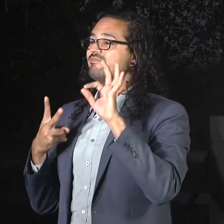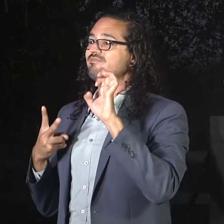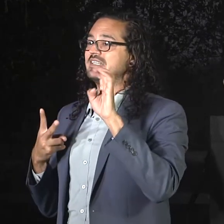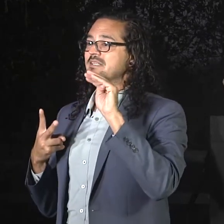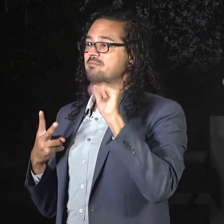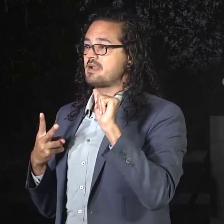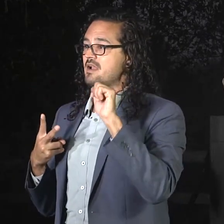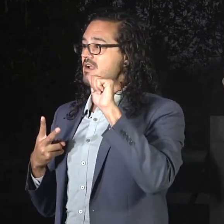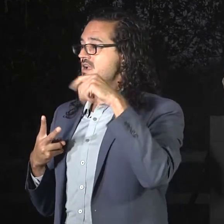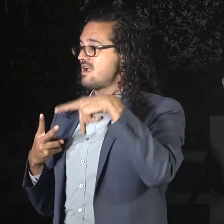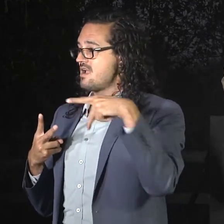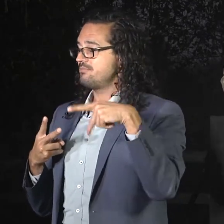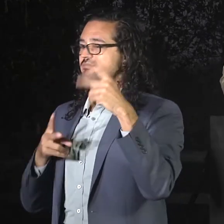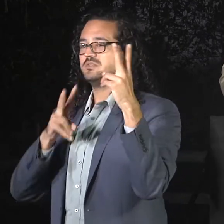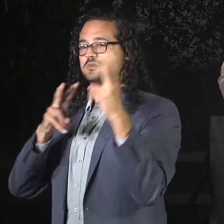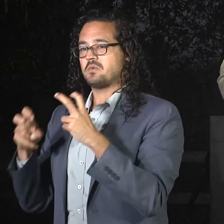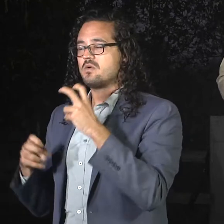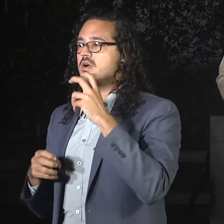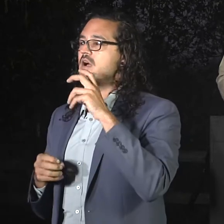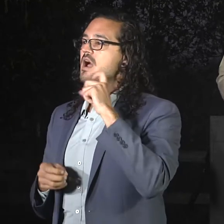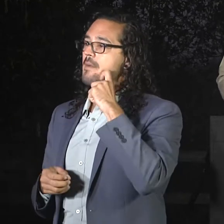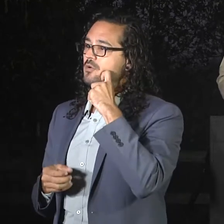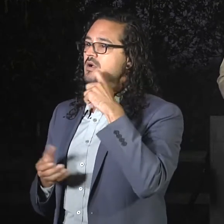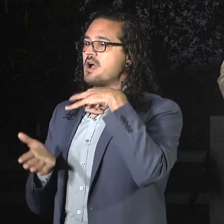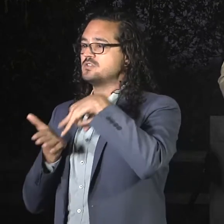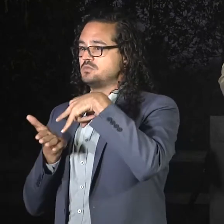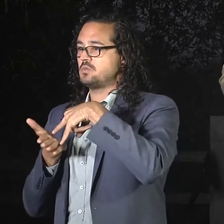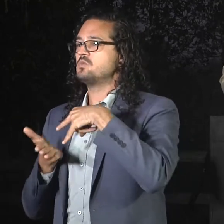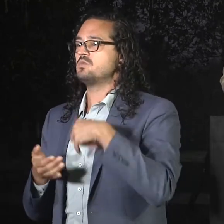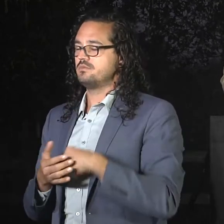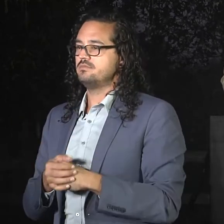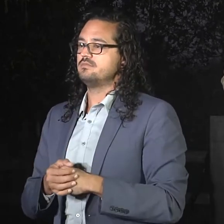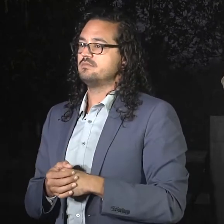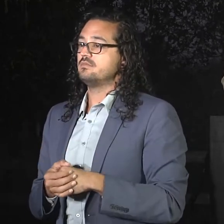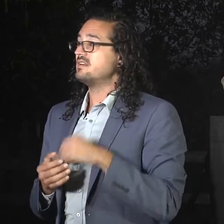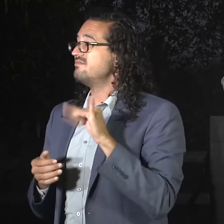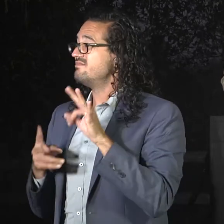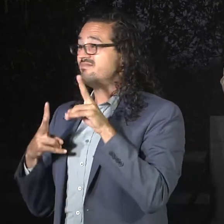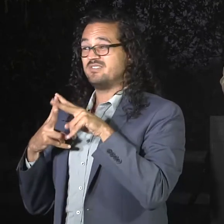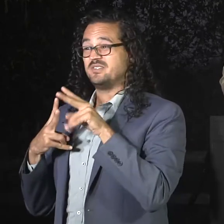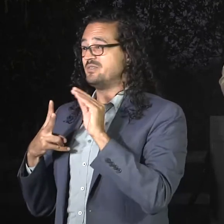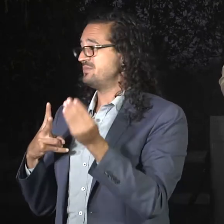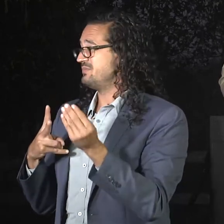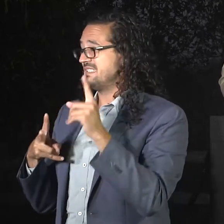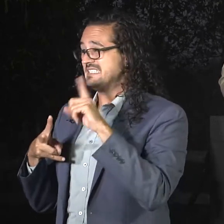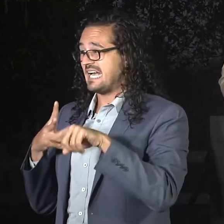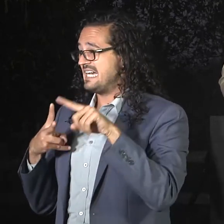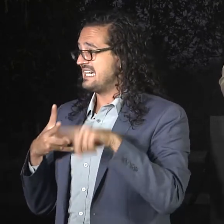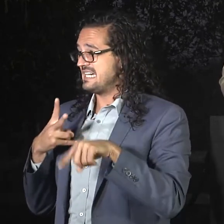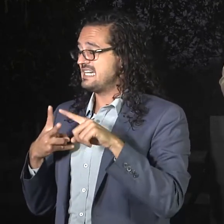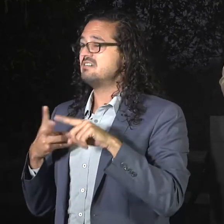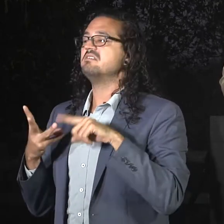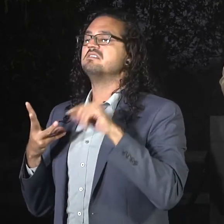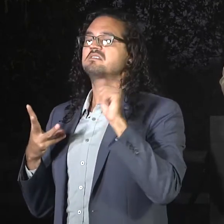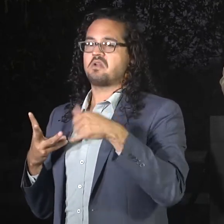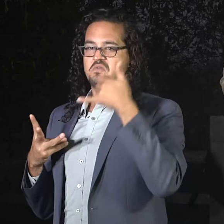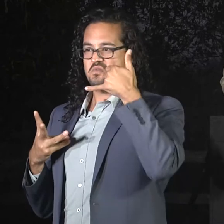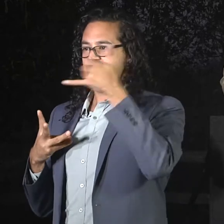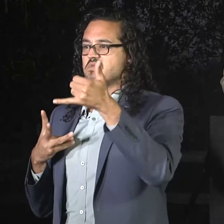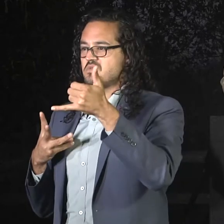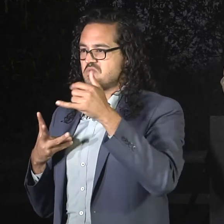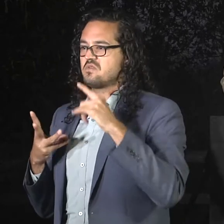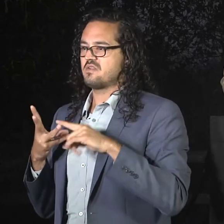platforms. Once again, that's the FEMA app. If you don't have the ability to download that application, you can call FEMA directly.